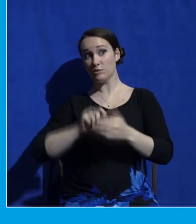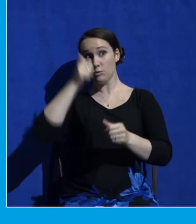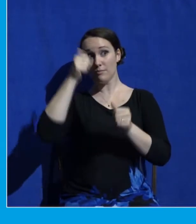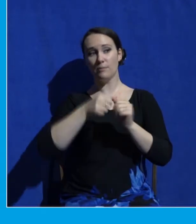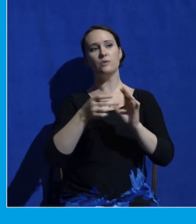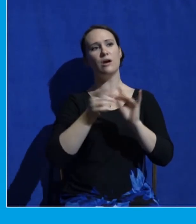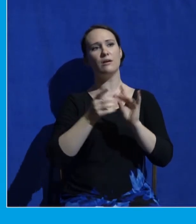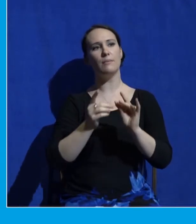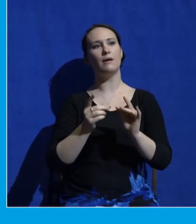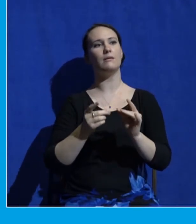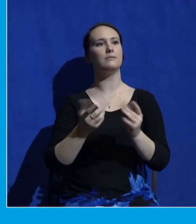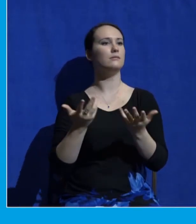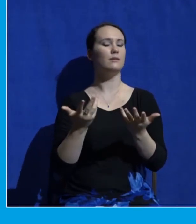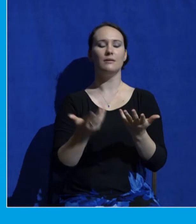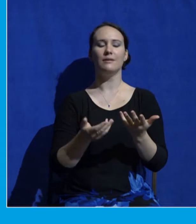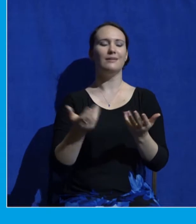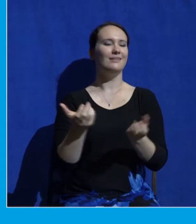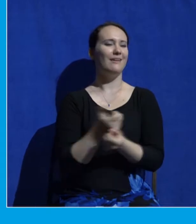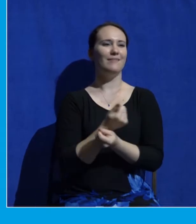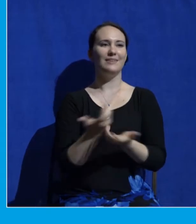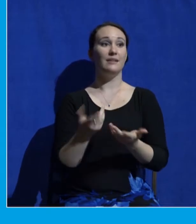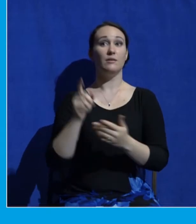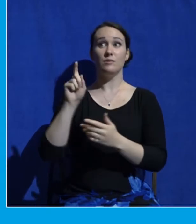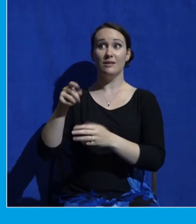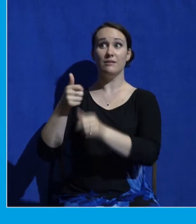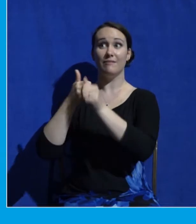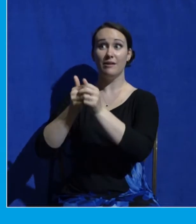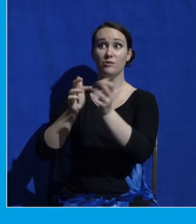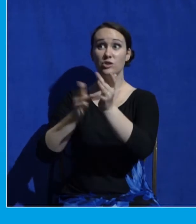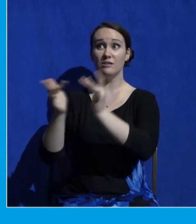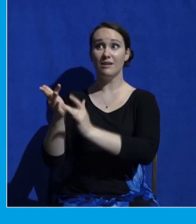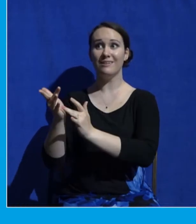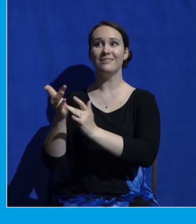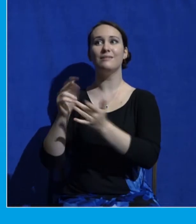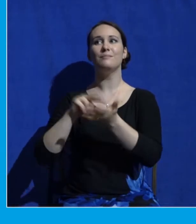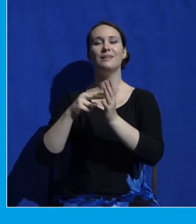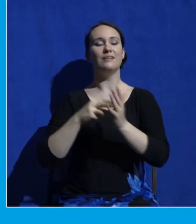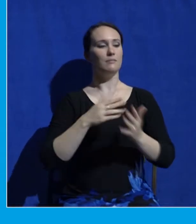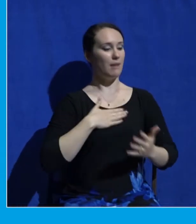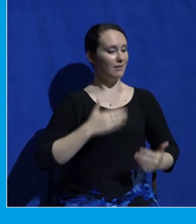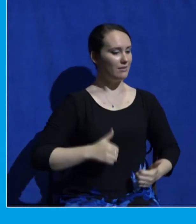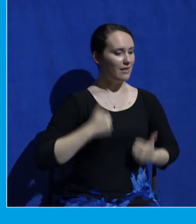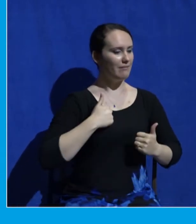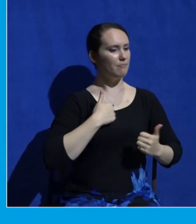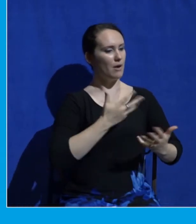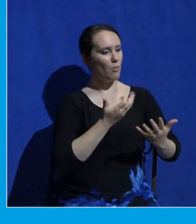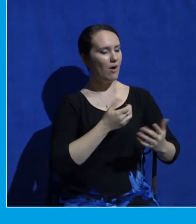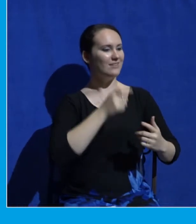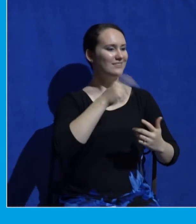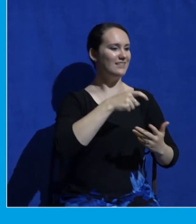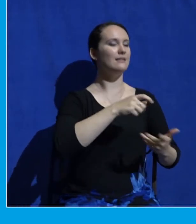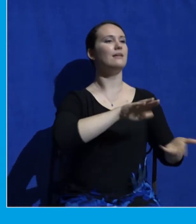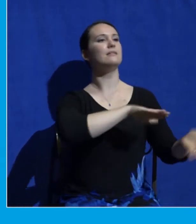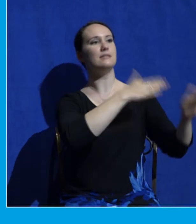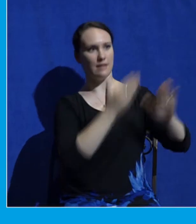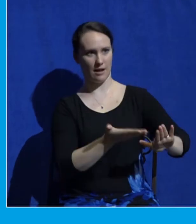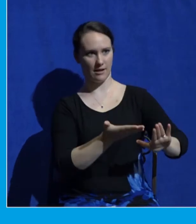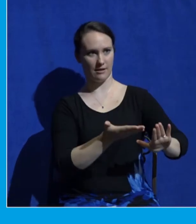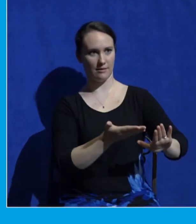Jesus. How to follow Jesus means you die so you can live. How you embrace suffering in this world that comes in obedience to Jesus. How